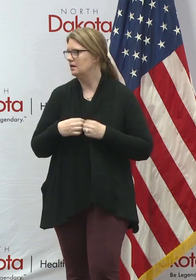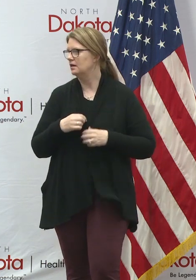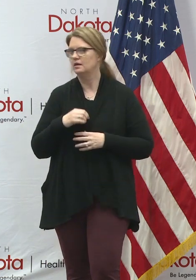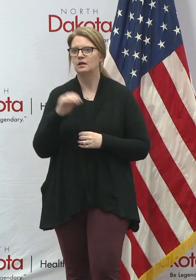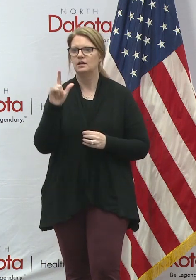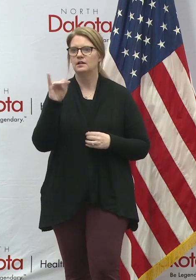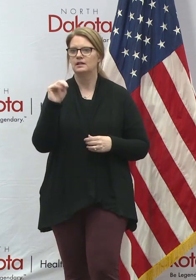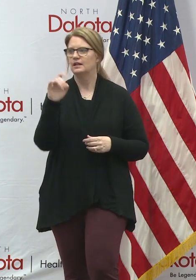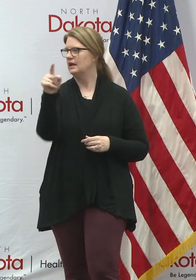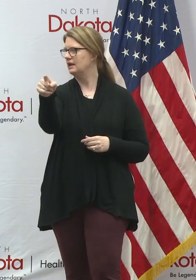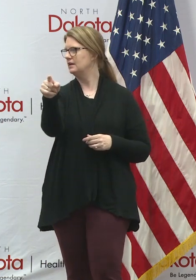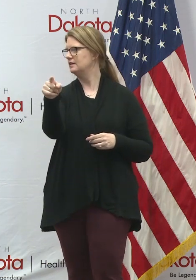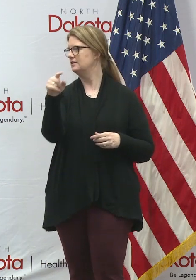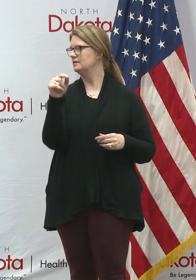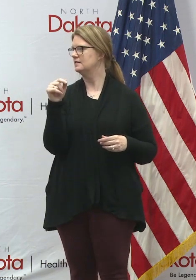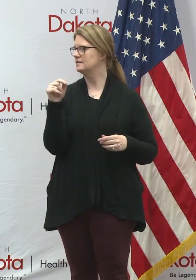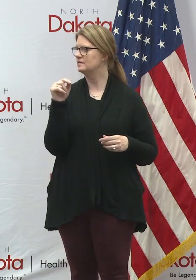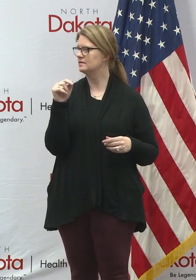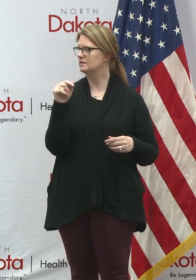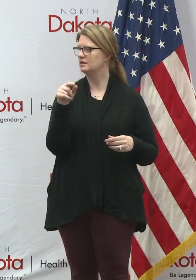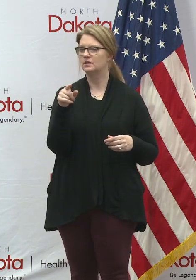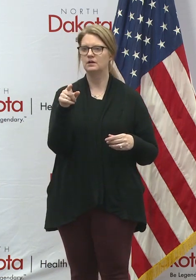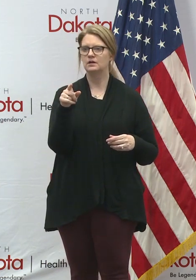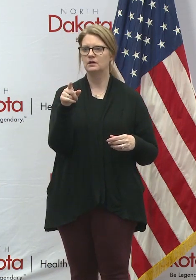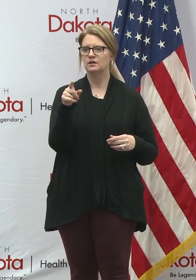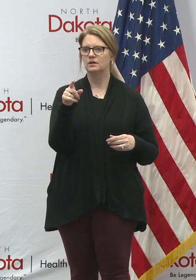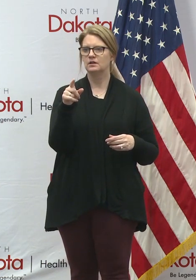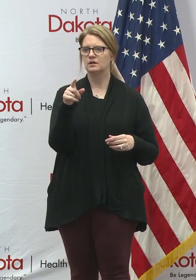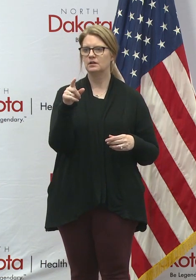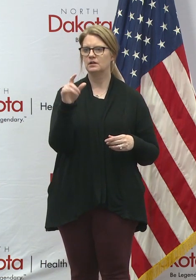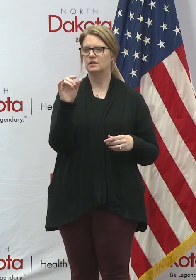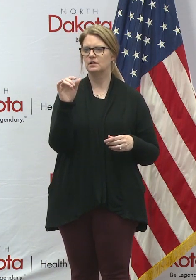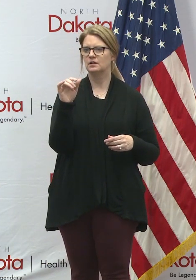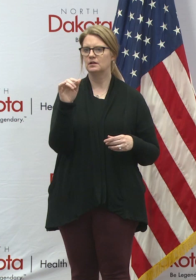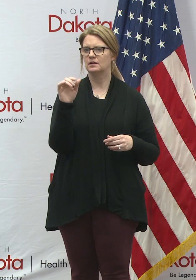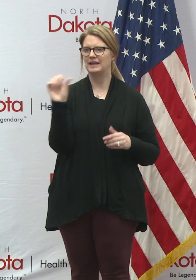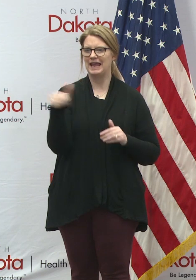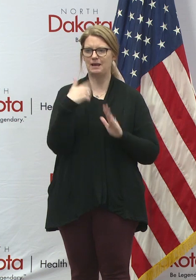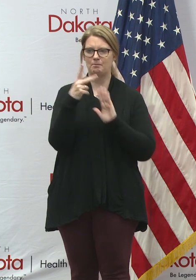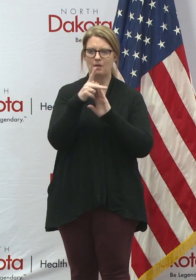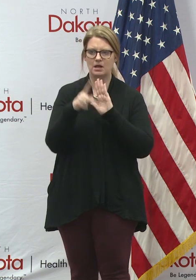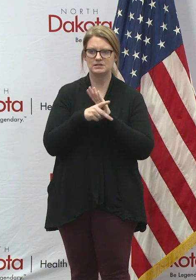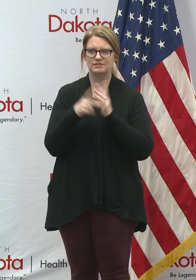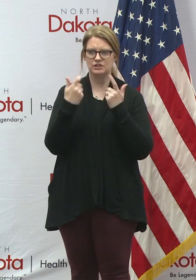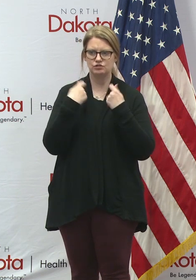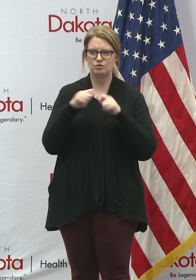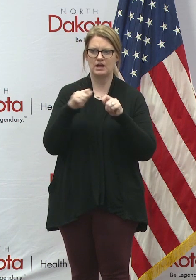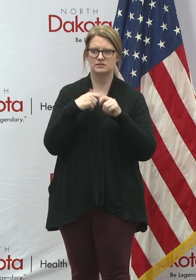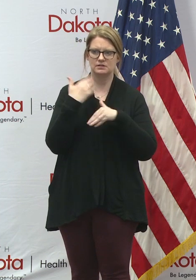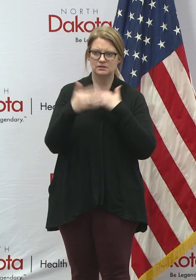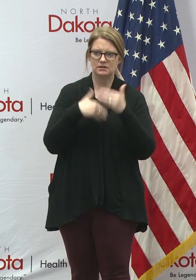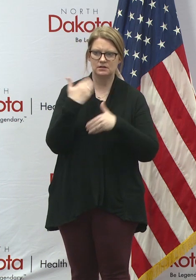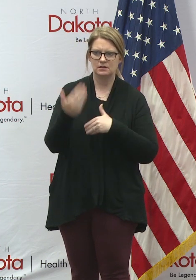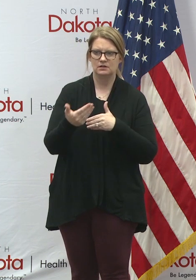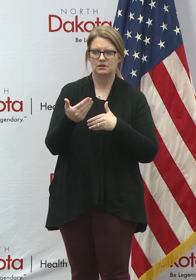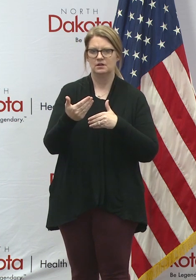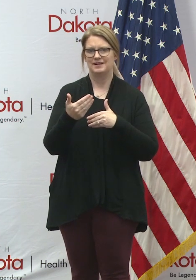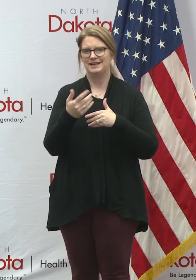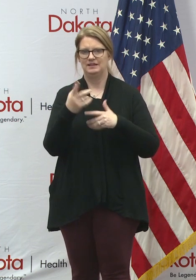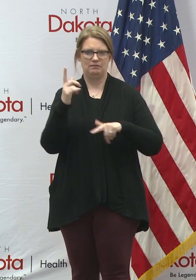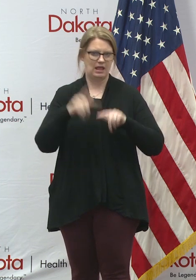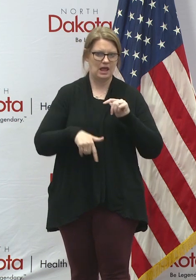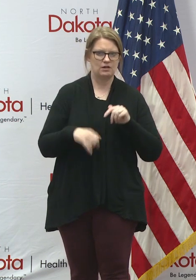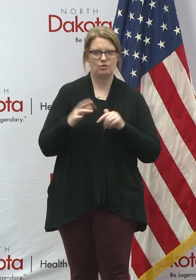Lane, last one. Uh, have you had any policies that you've tried to enact but you haven't been able to or have been advised not to?